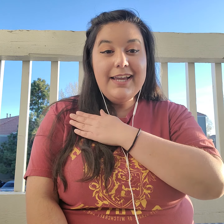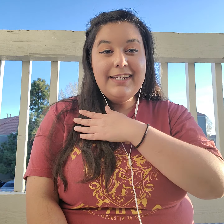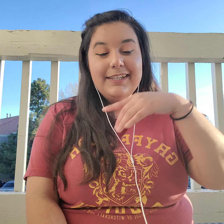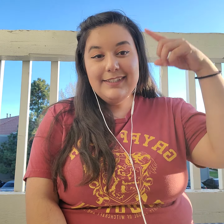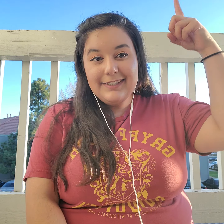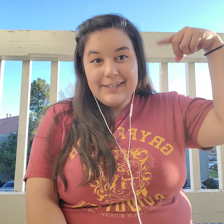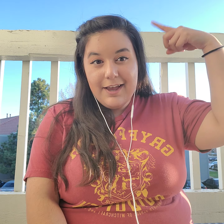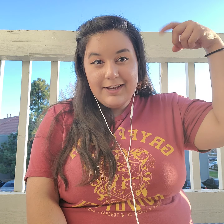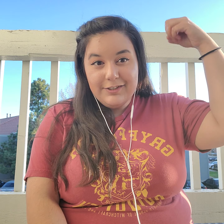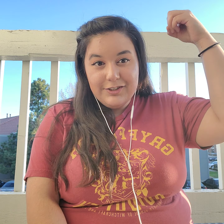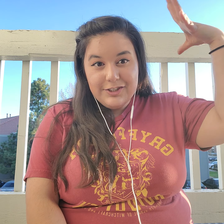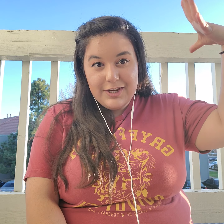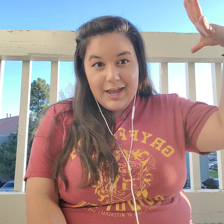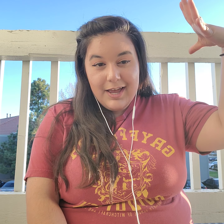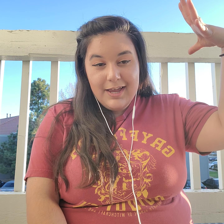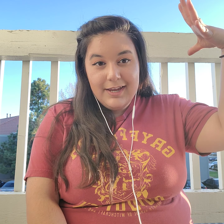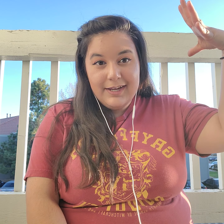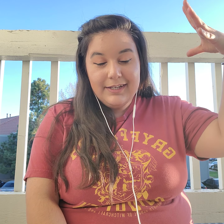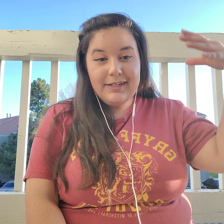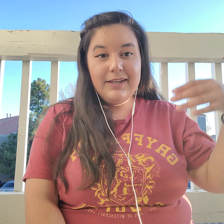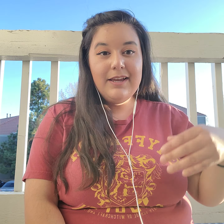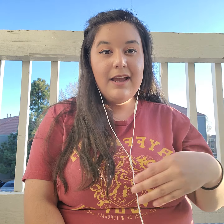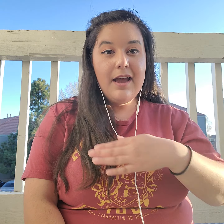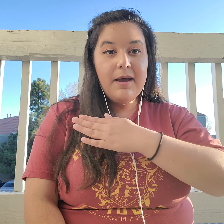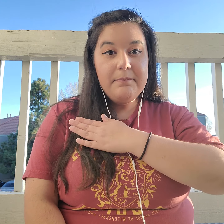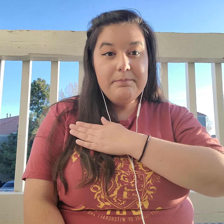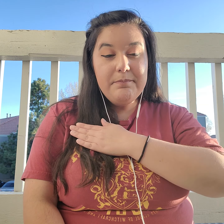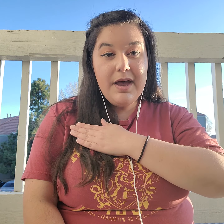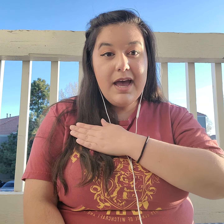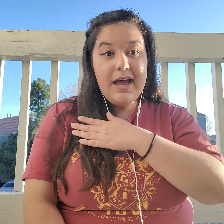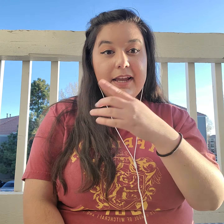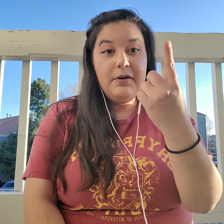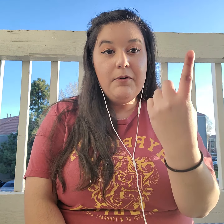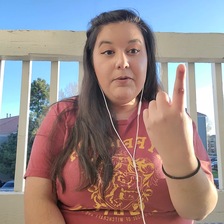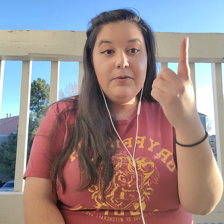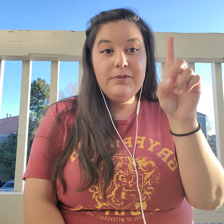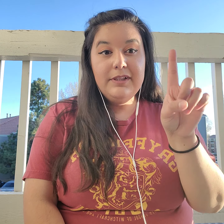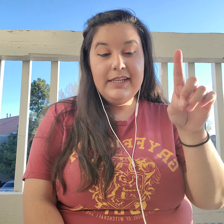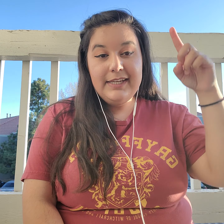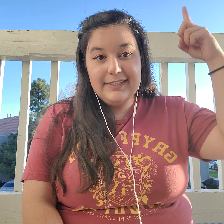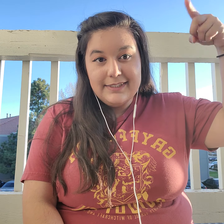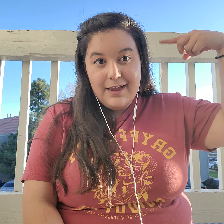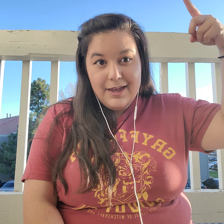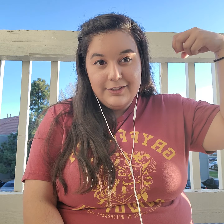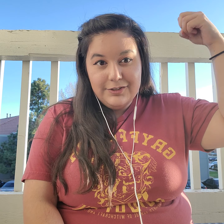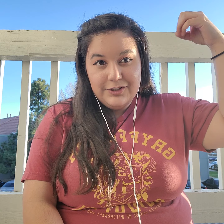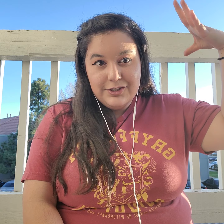sunshine, my only sunshine.